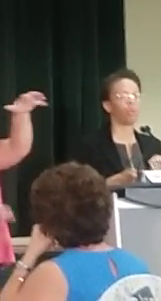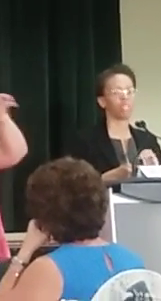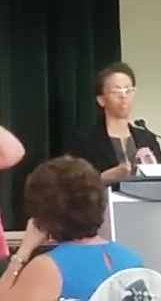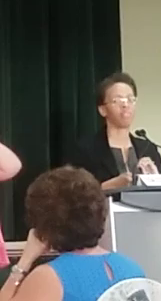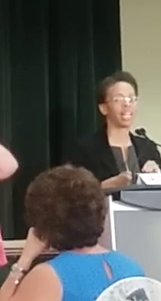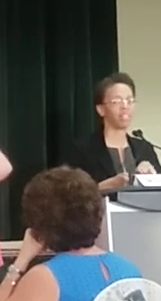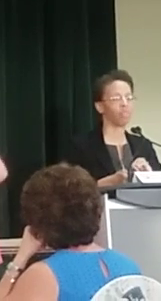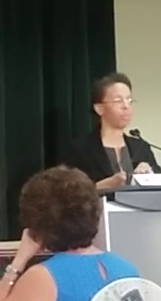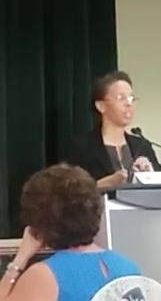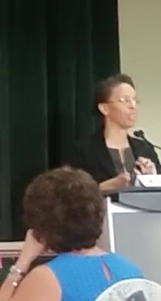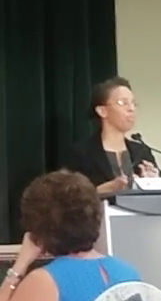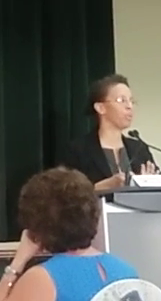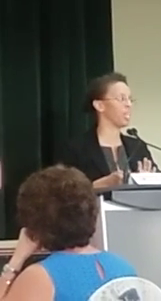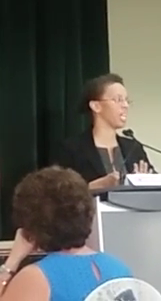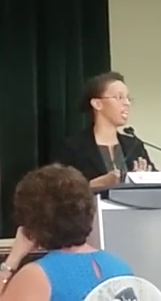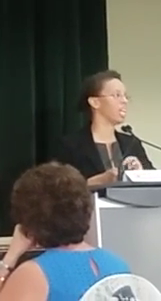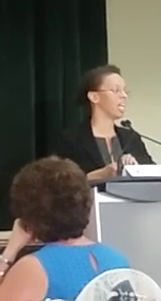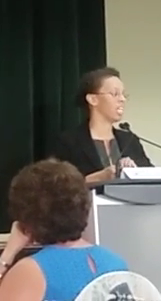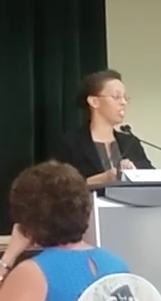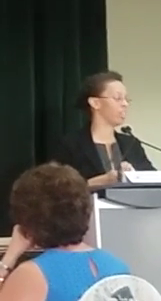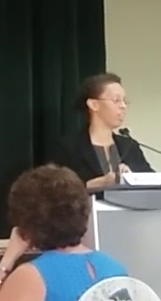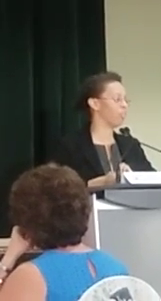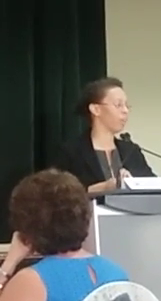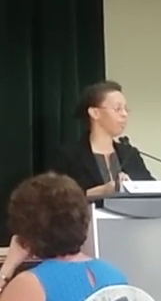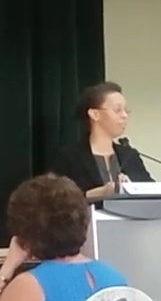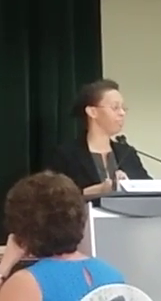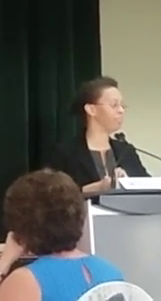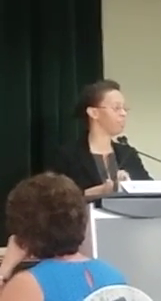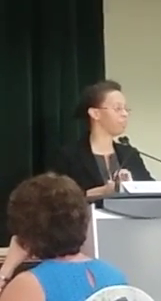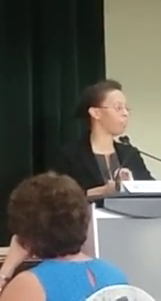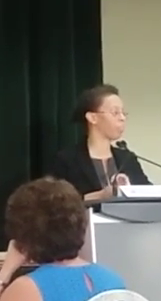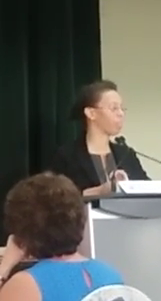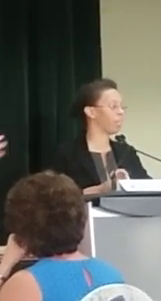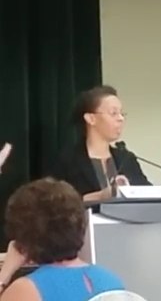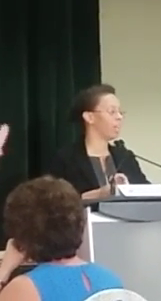report is reflective of what the community is looking for.